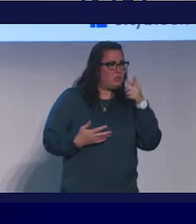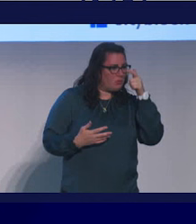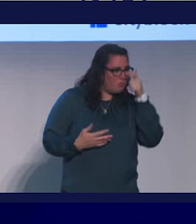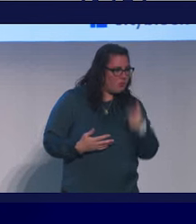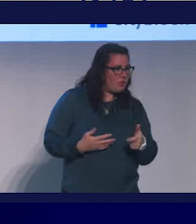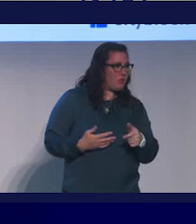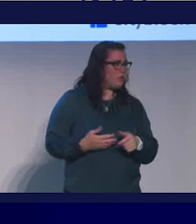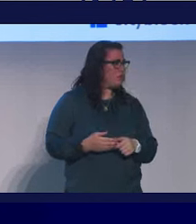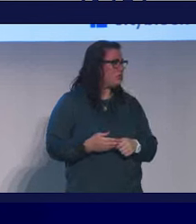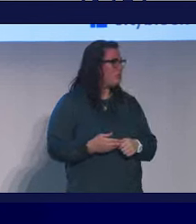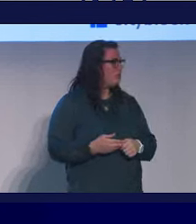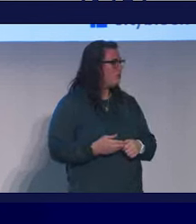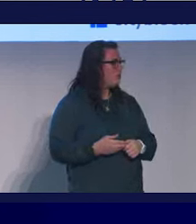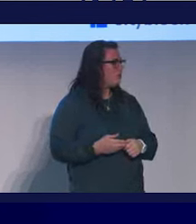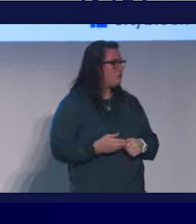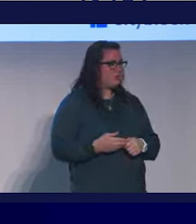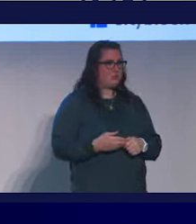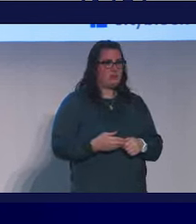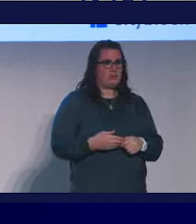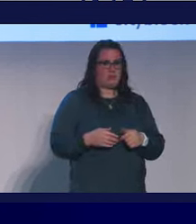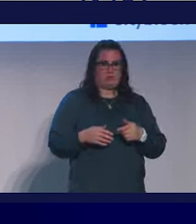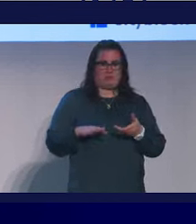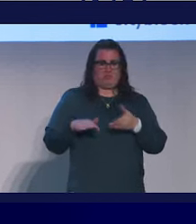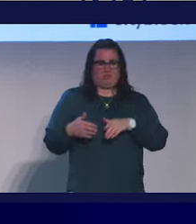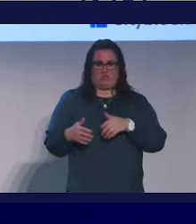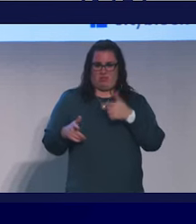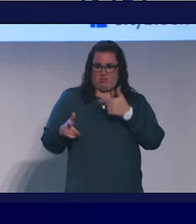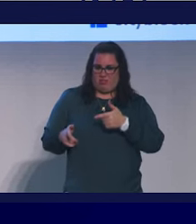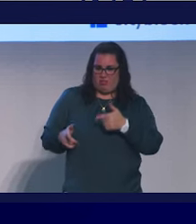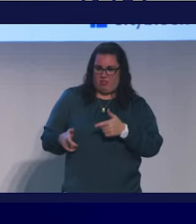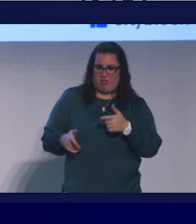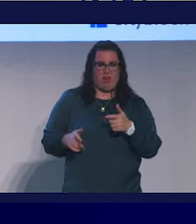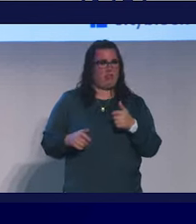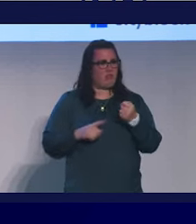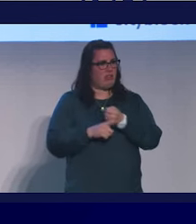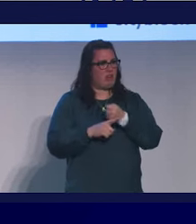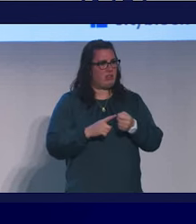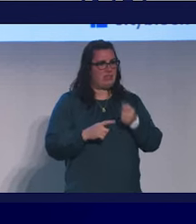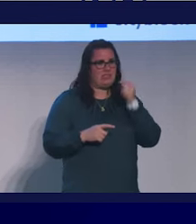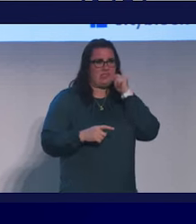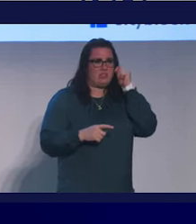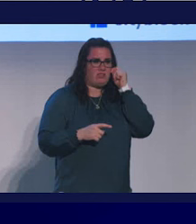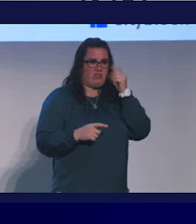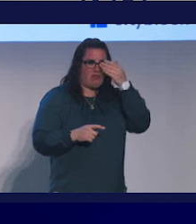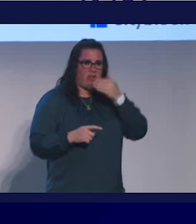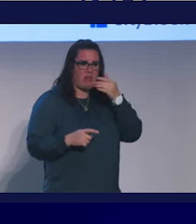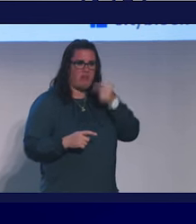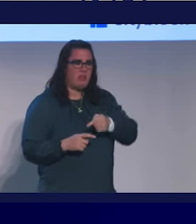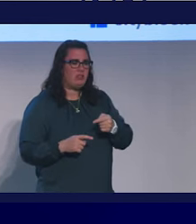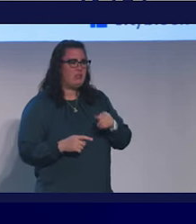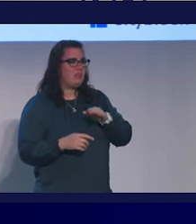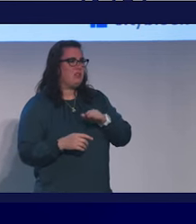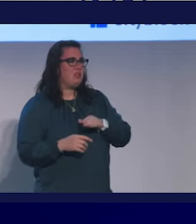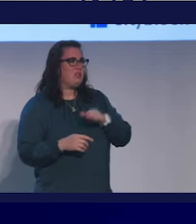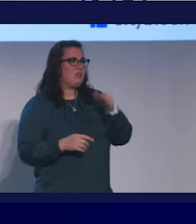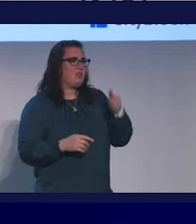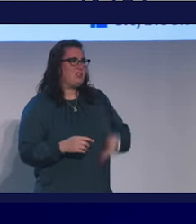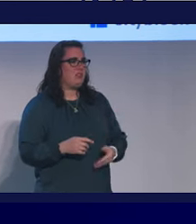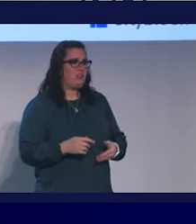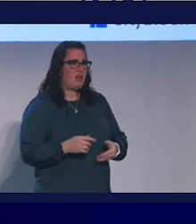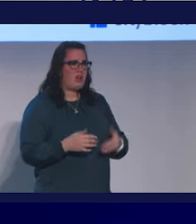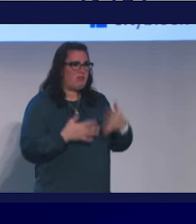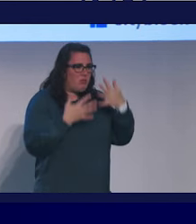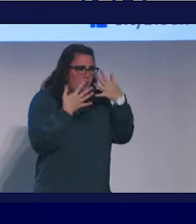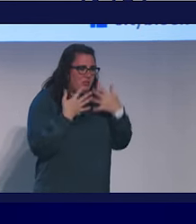succumb to gun violence when she was a teenager, right in front of her. She never got bereavement supports.